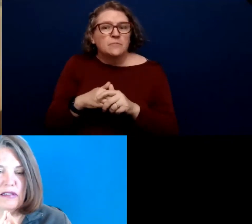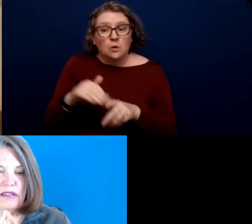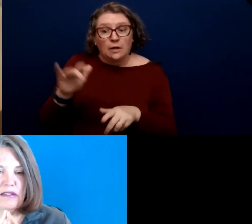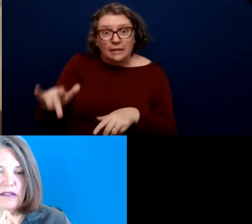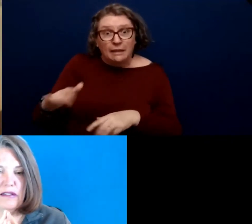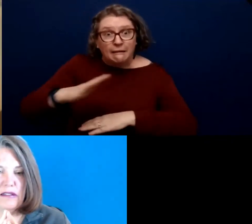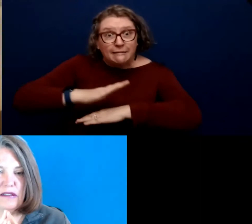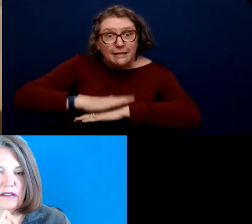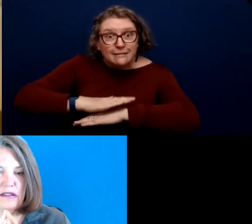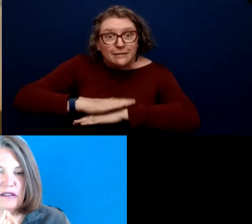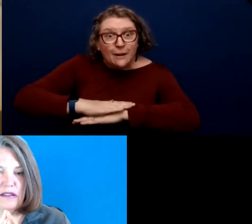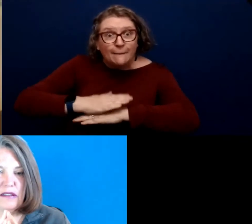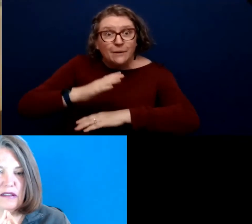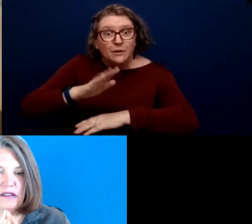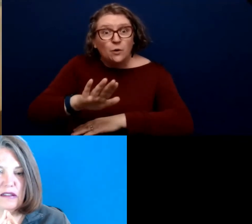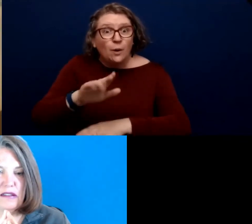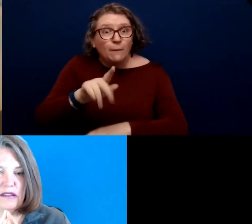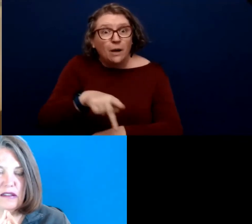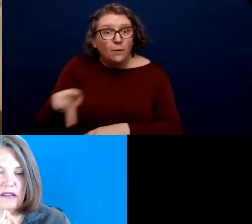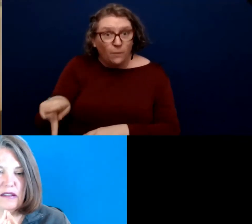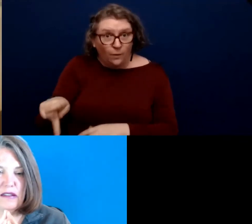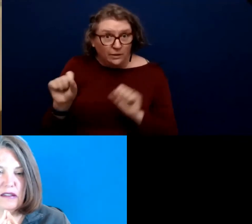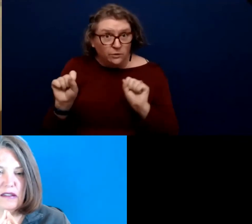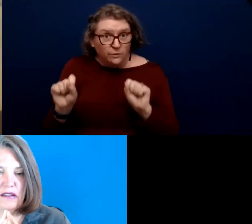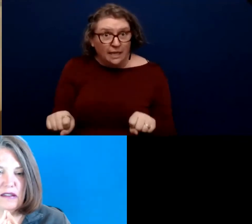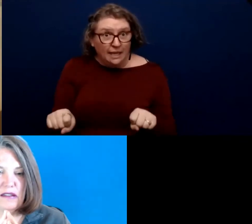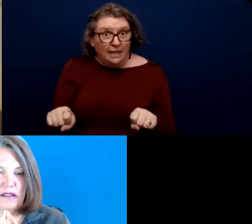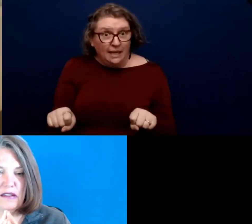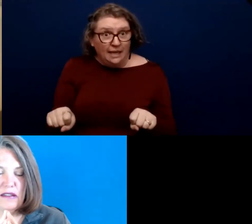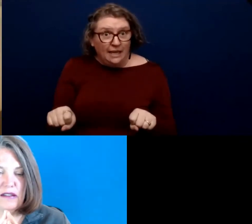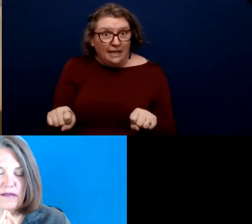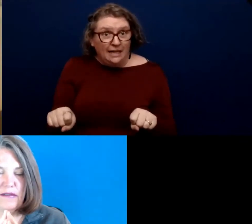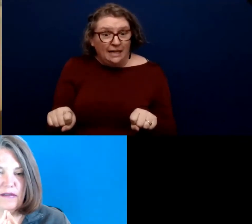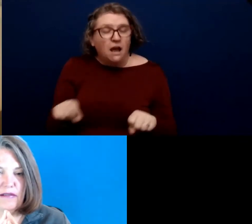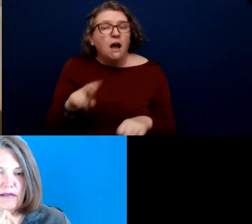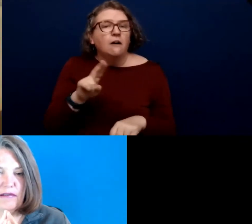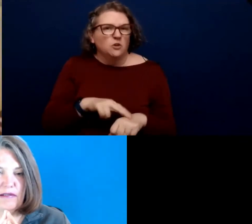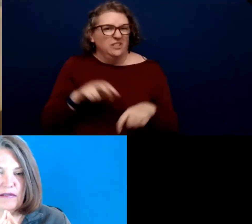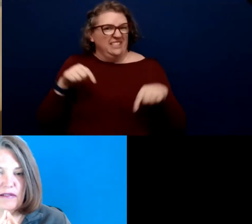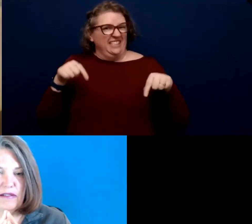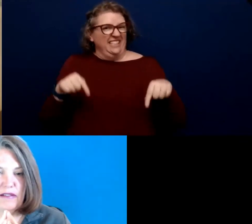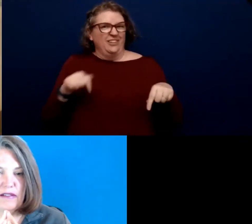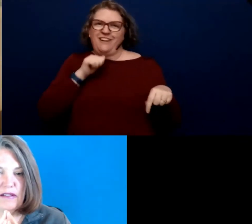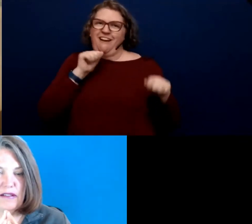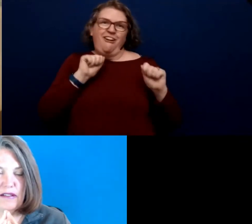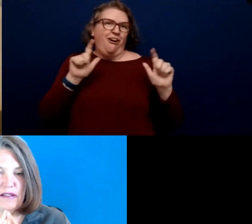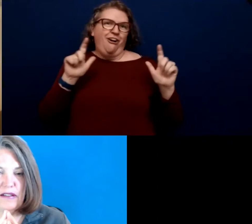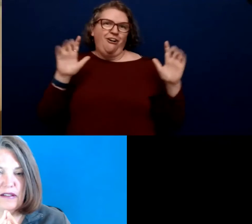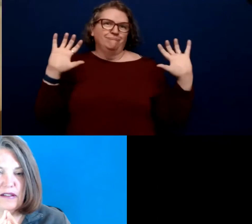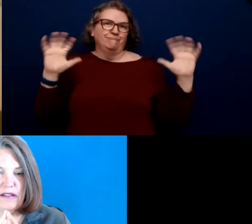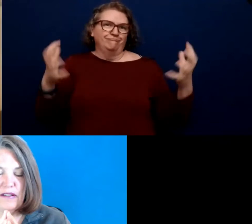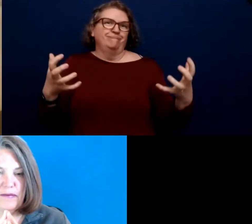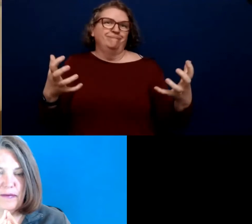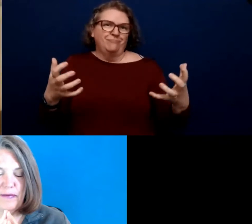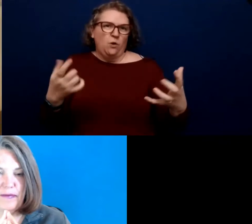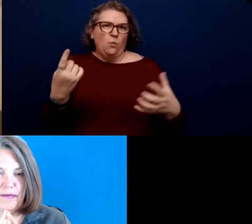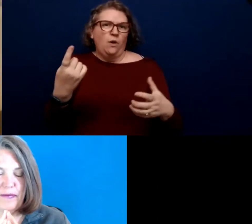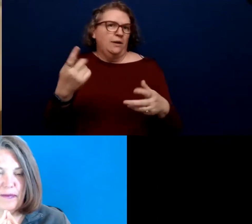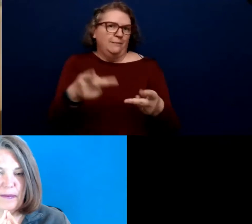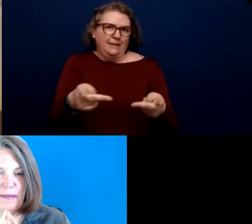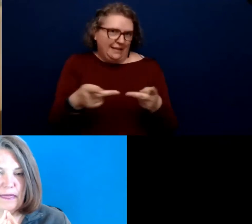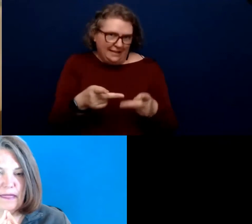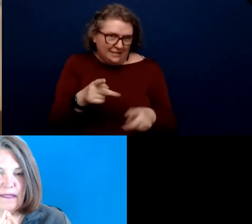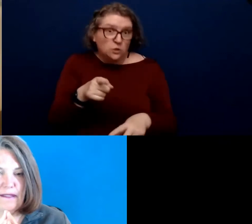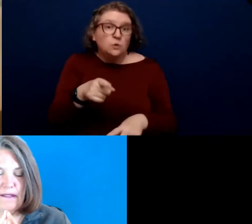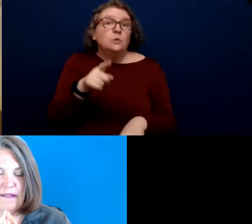desktop, let's say your PowerPoint. In, of course, here, we are not all together in the virtual space. So, you will